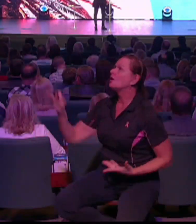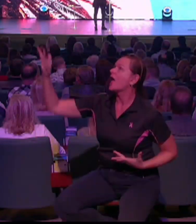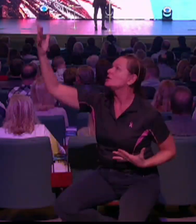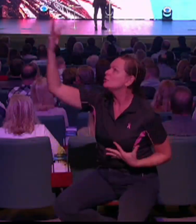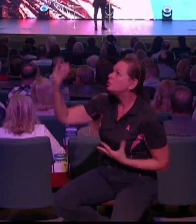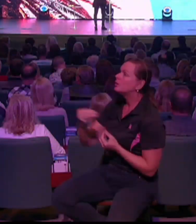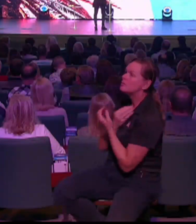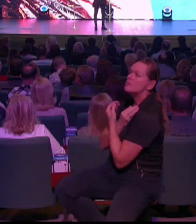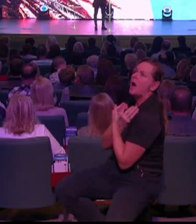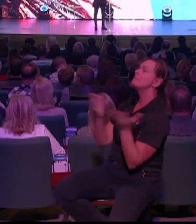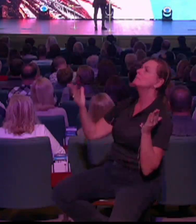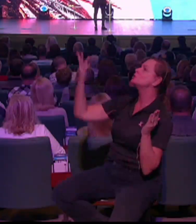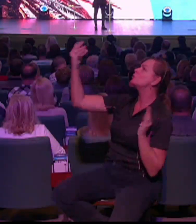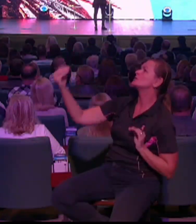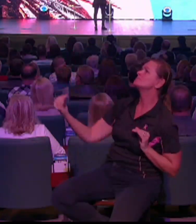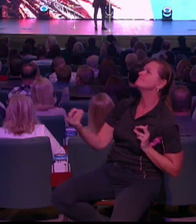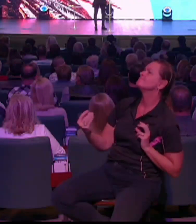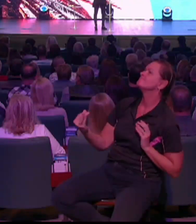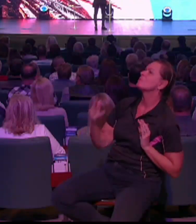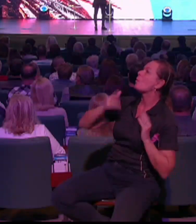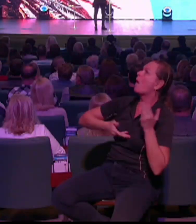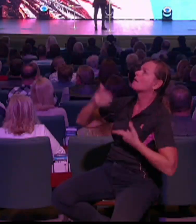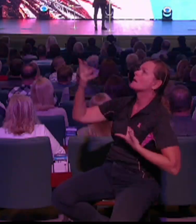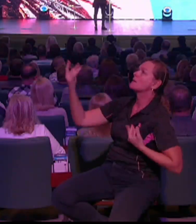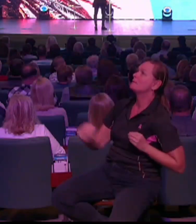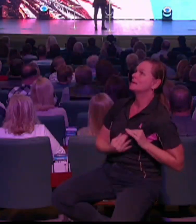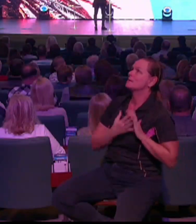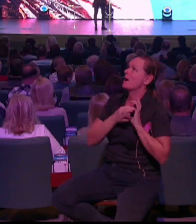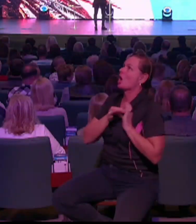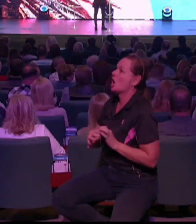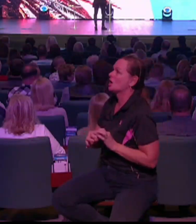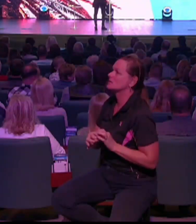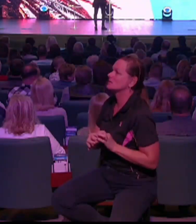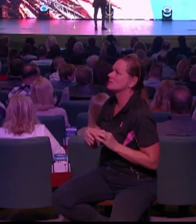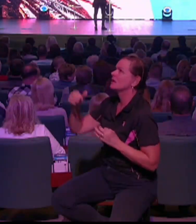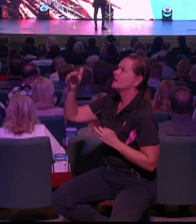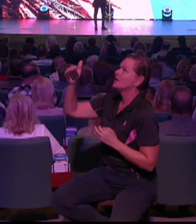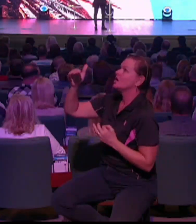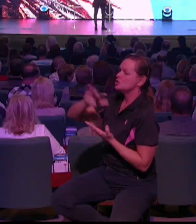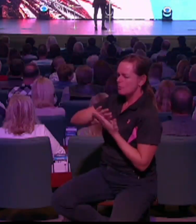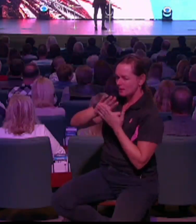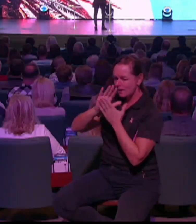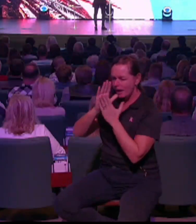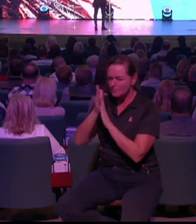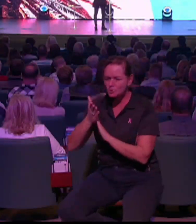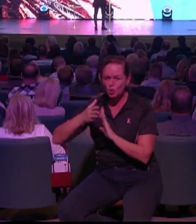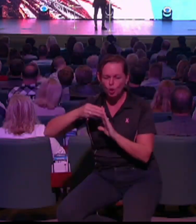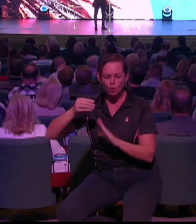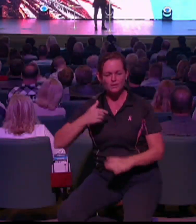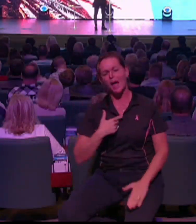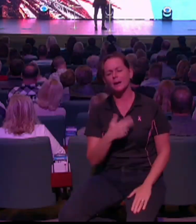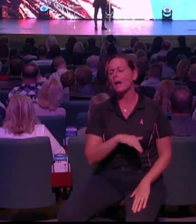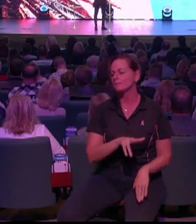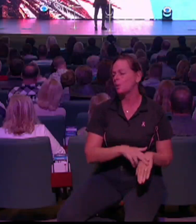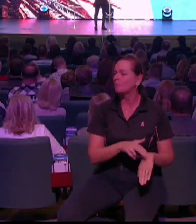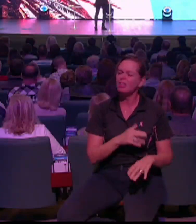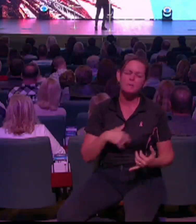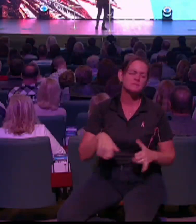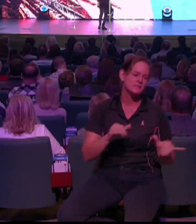you've been, but who you really are. Not who you are yet, but who you really are. He goes